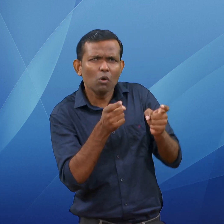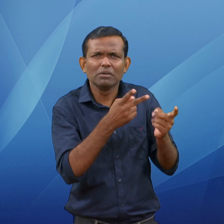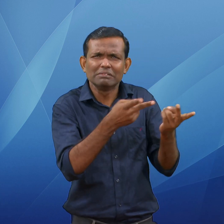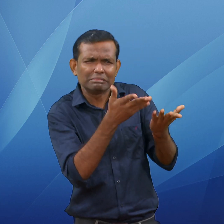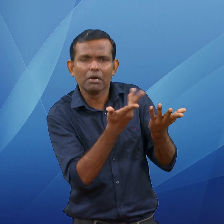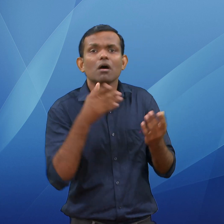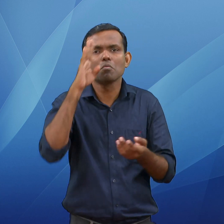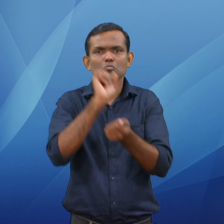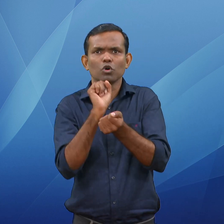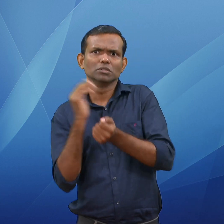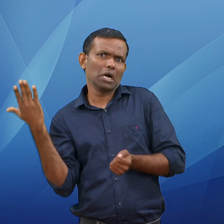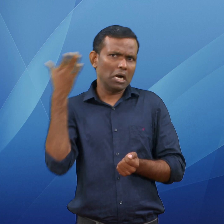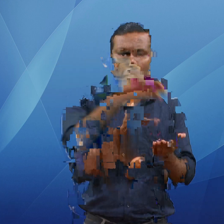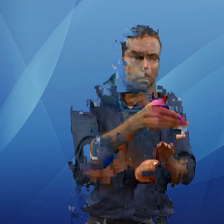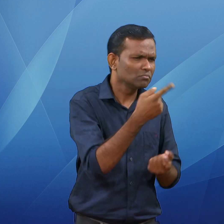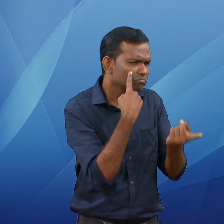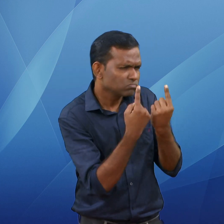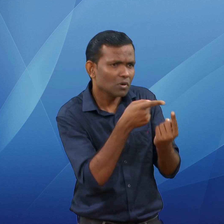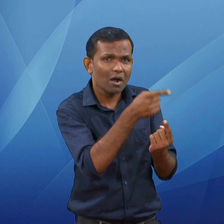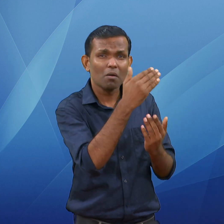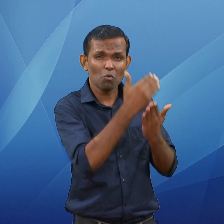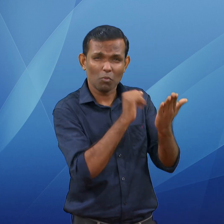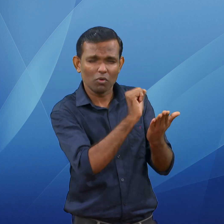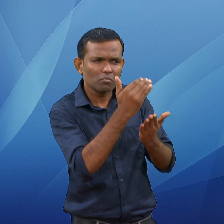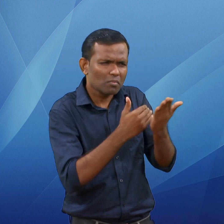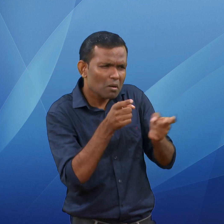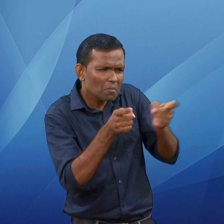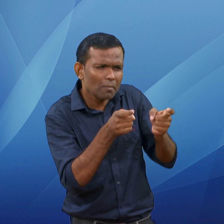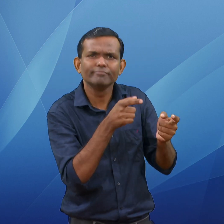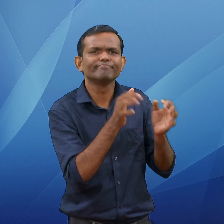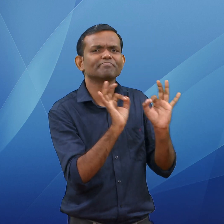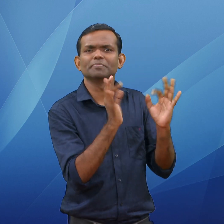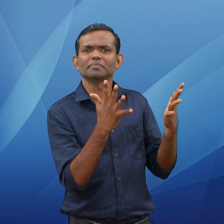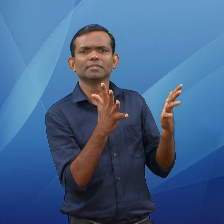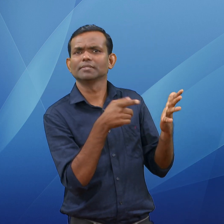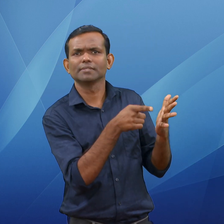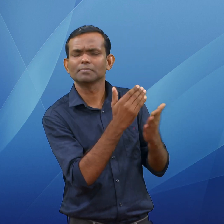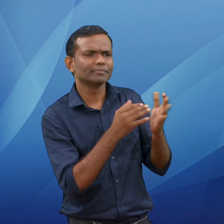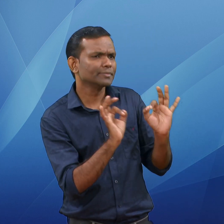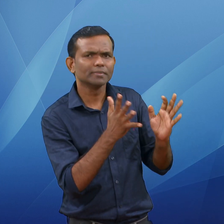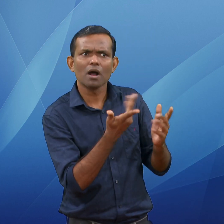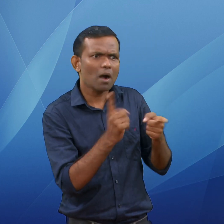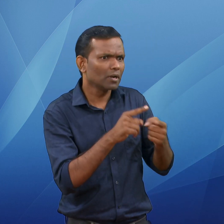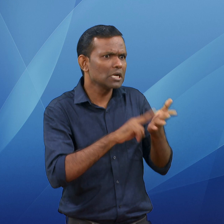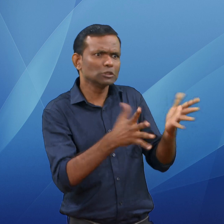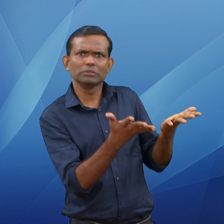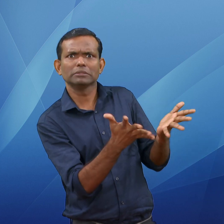The police have registered a case for unnatural death and observed that lapses in the program arrangements led to the